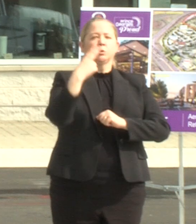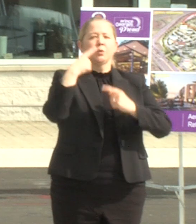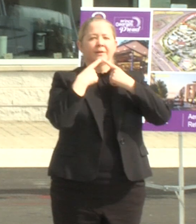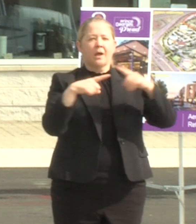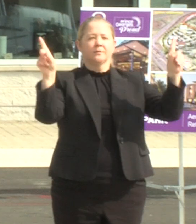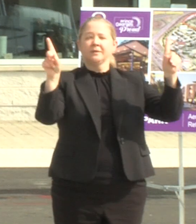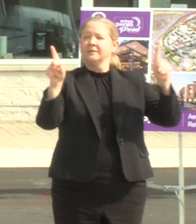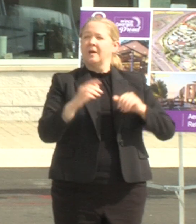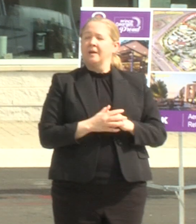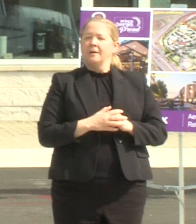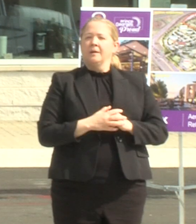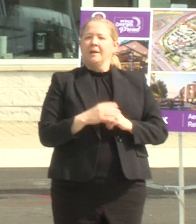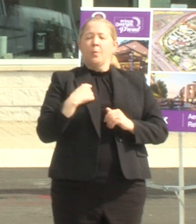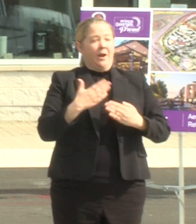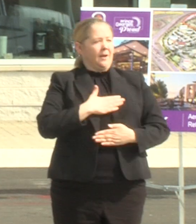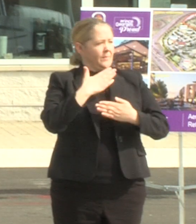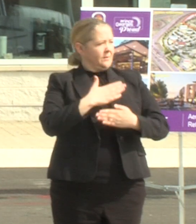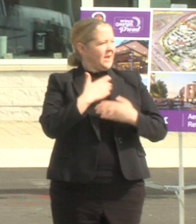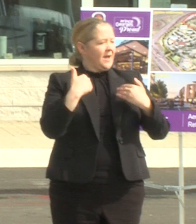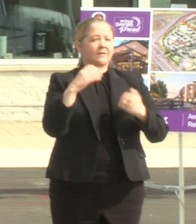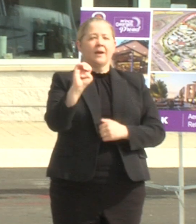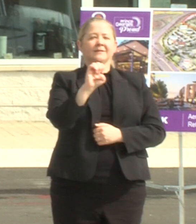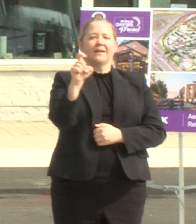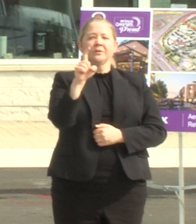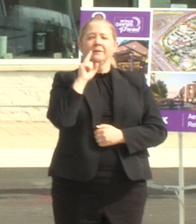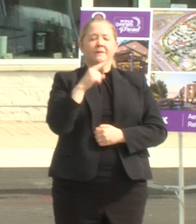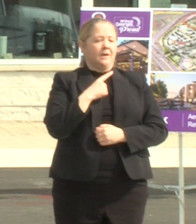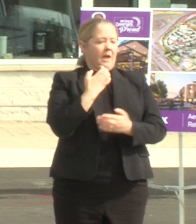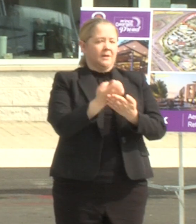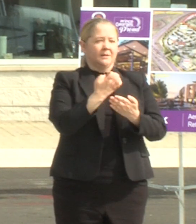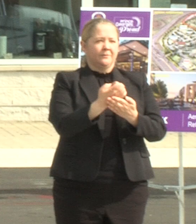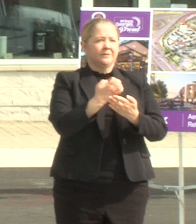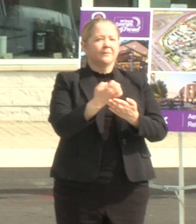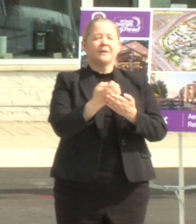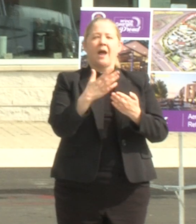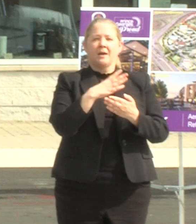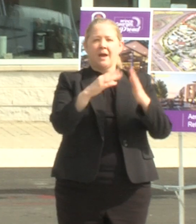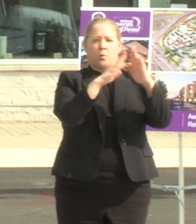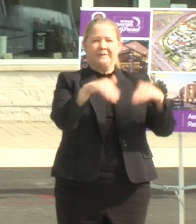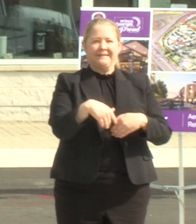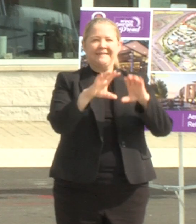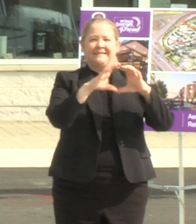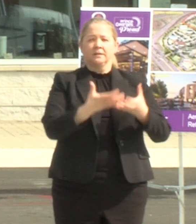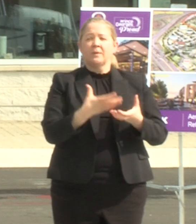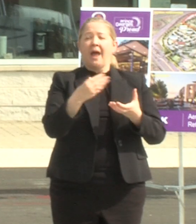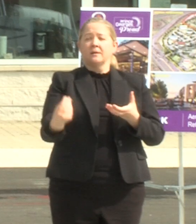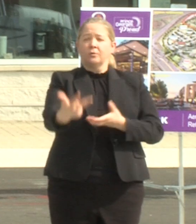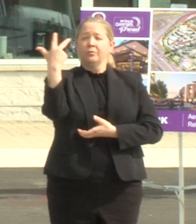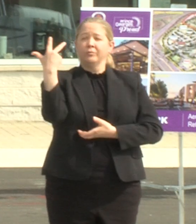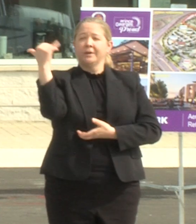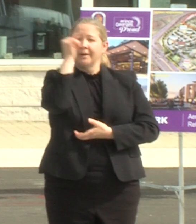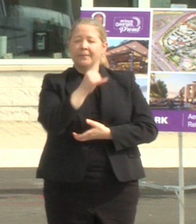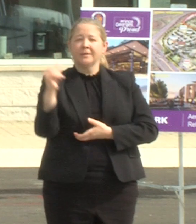we're pleased to have the executive's incredible economic development and housing teams and three amazing